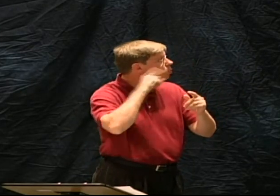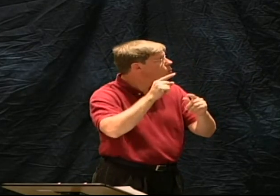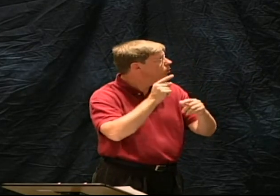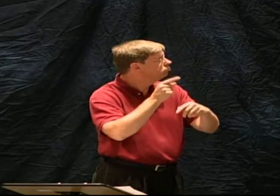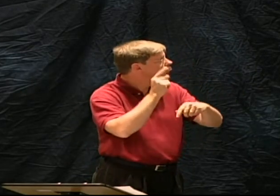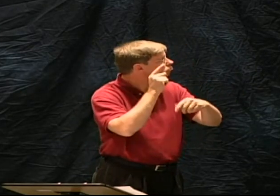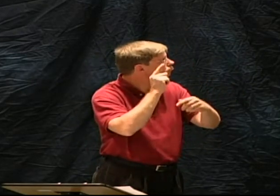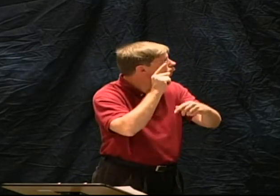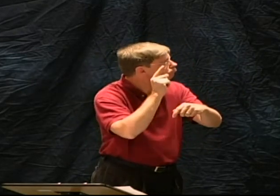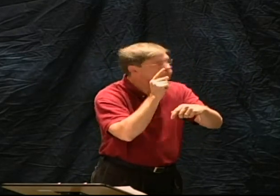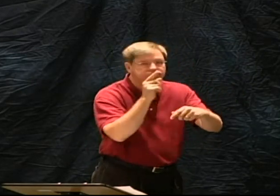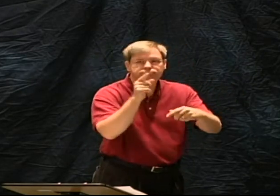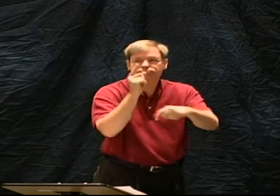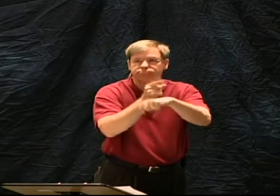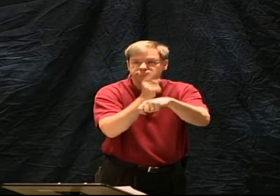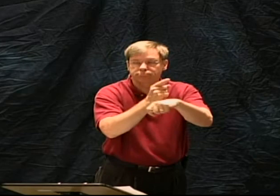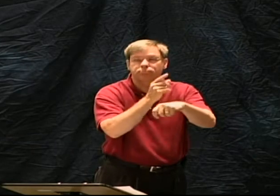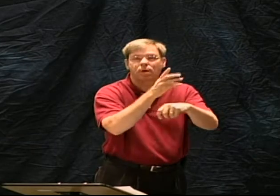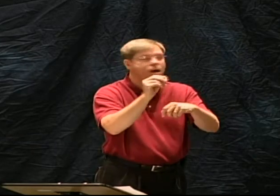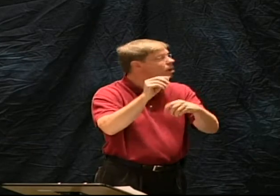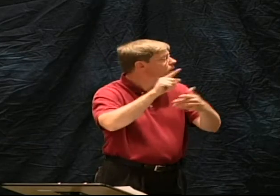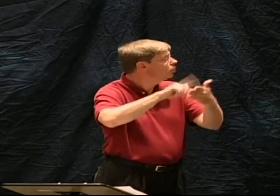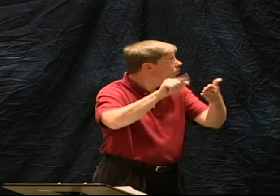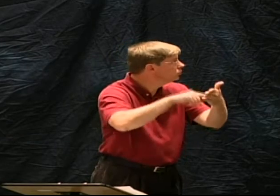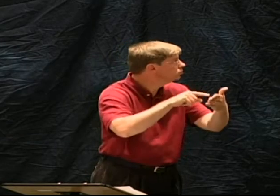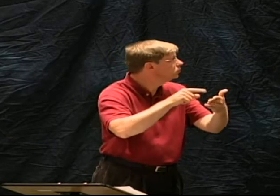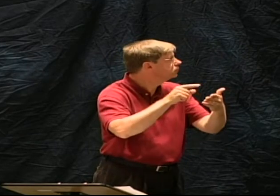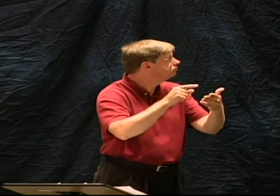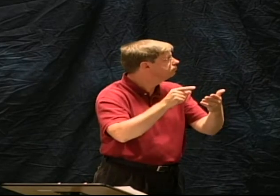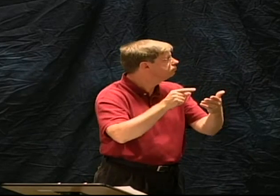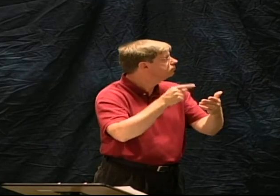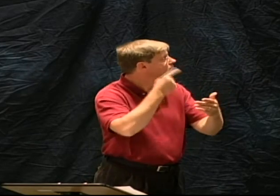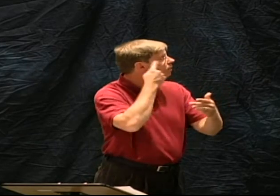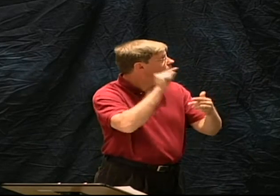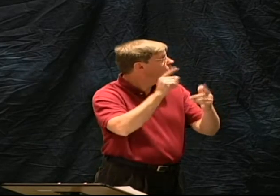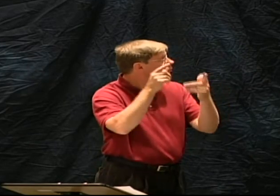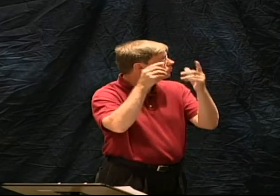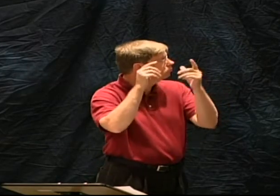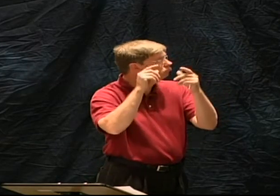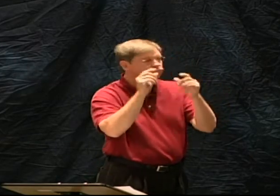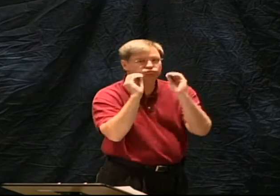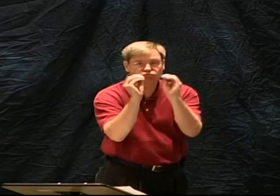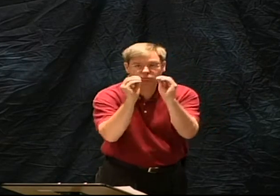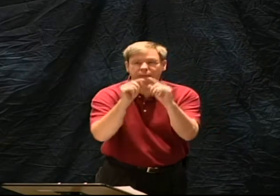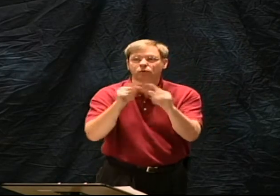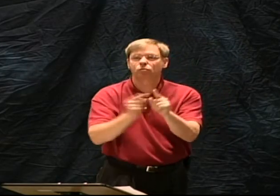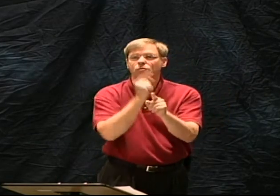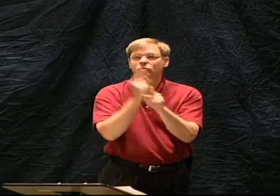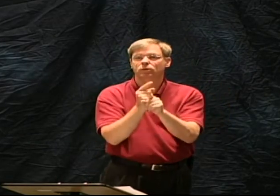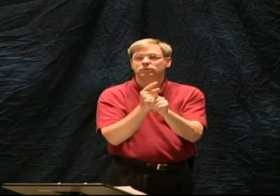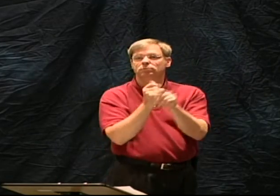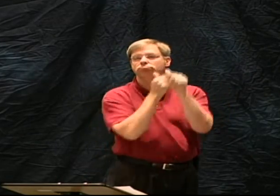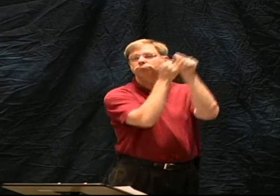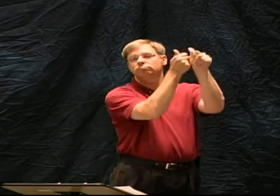for reproof, for correction, and for instruction in righteousness.